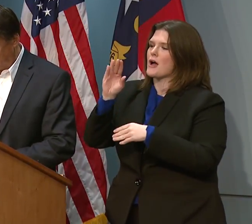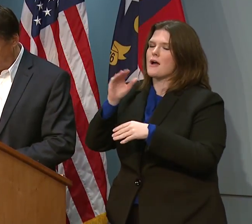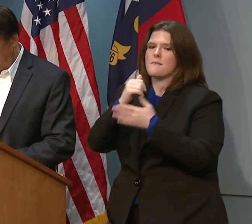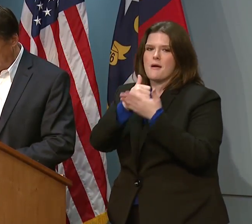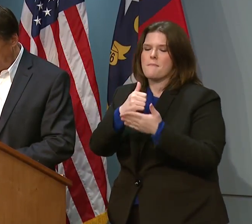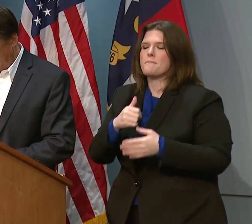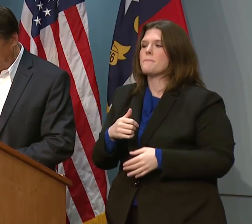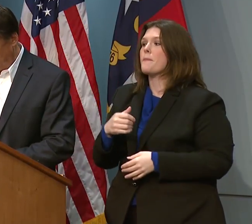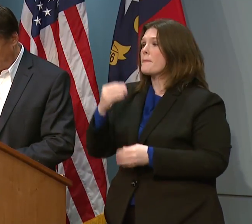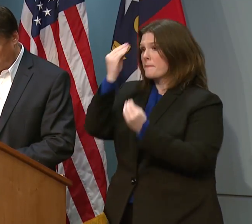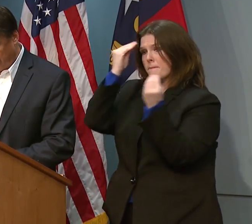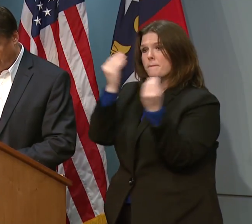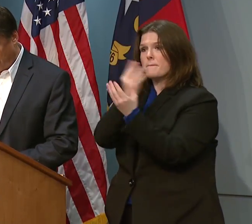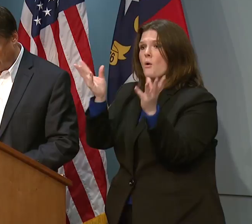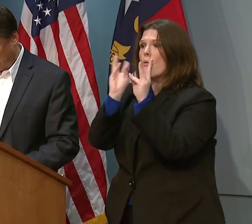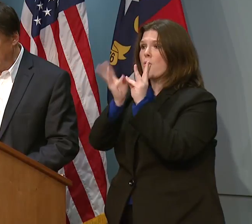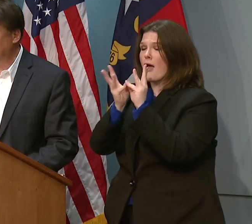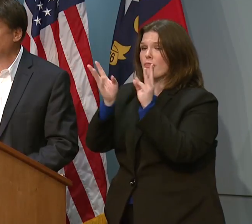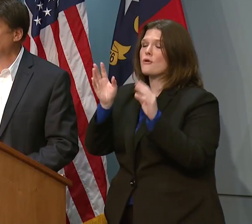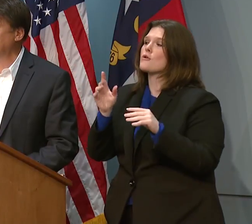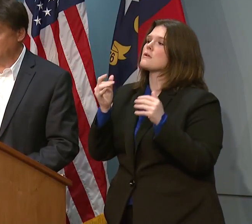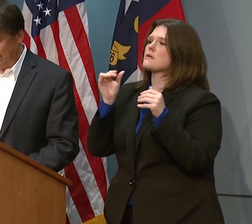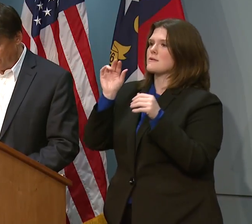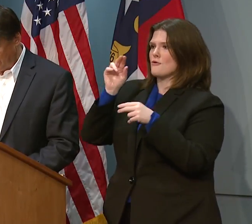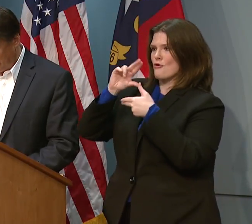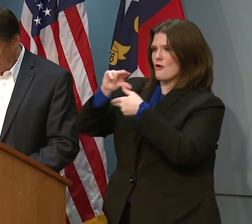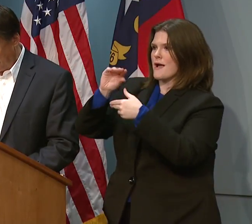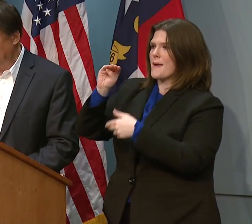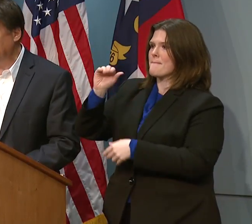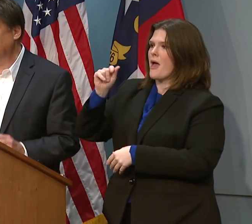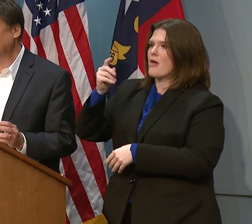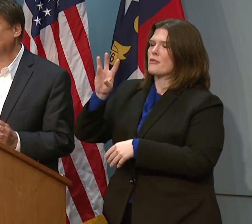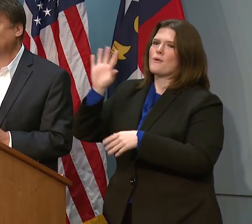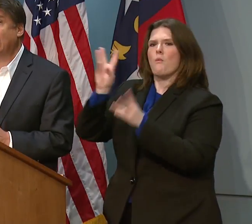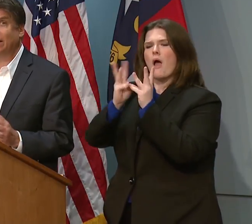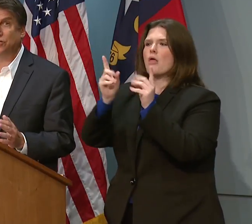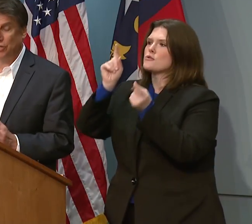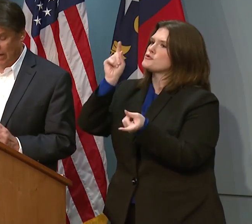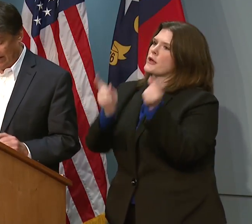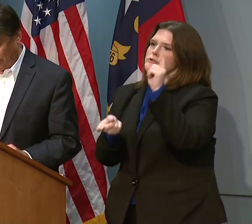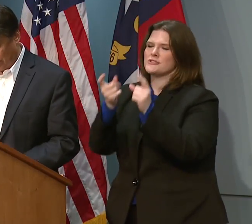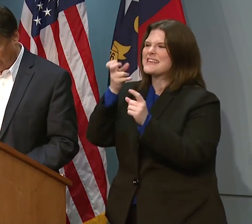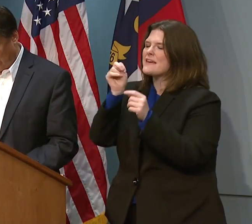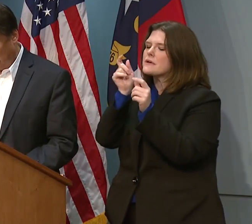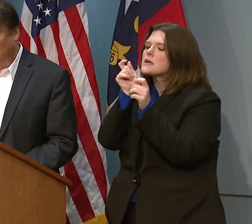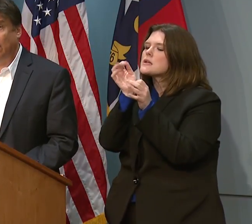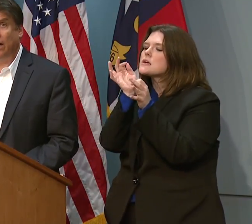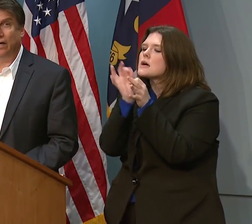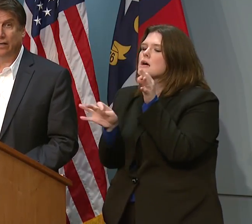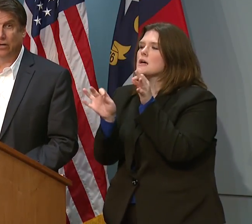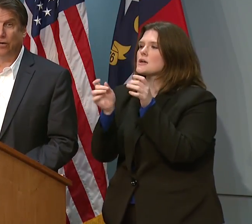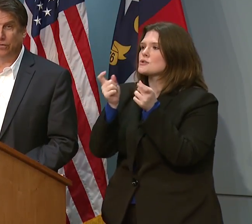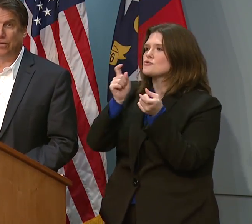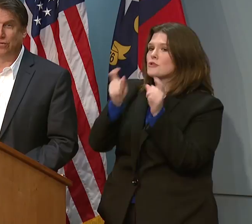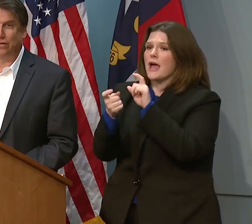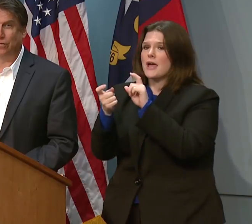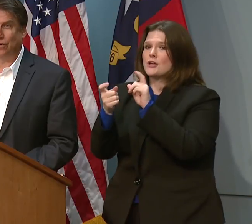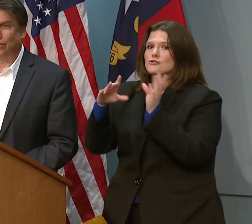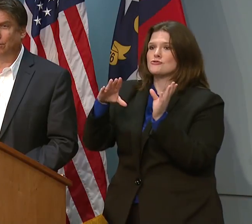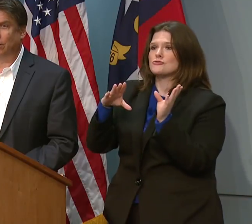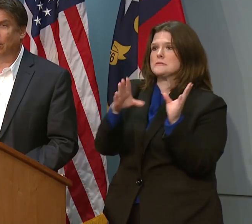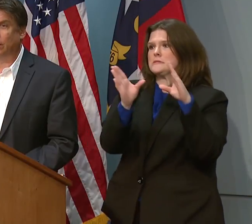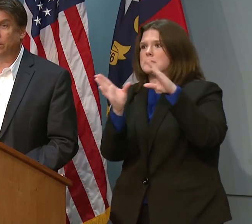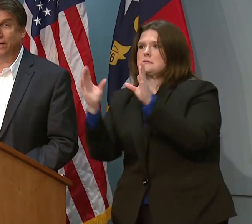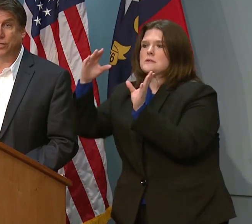forecast for Hurricane Matthew, which we've heard, is constantly changing, and even the slightest change causes us